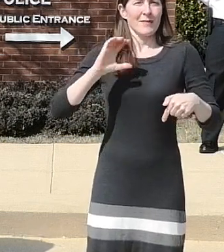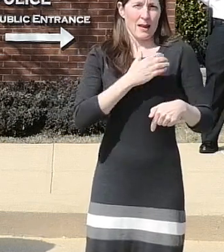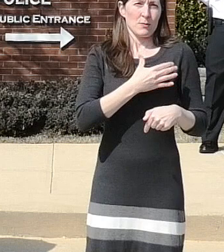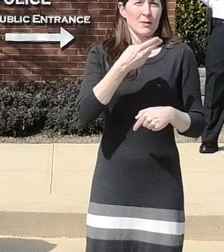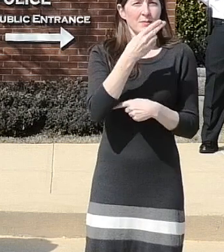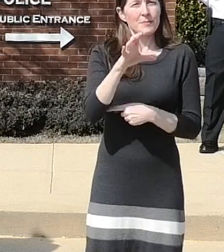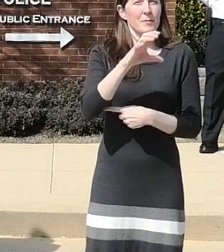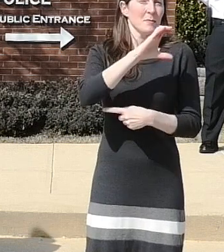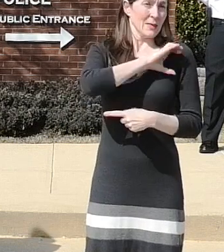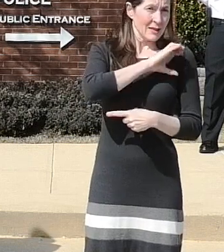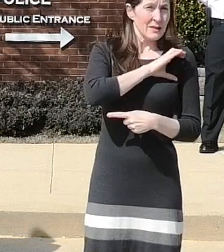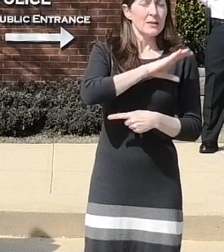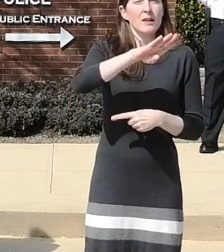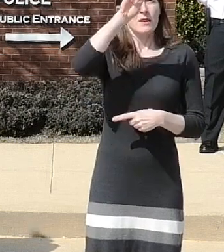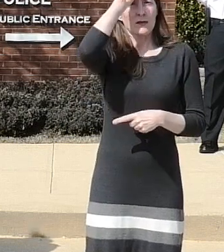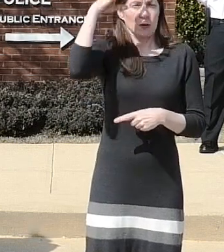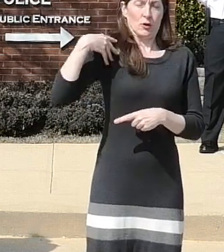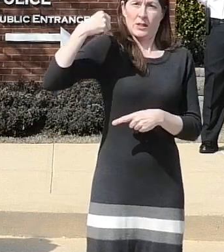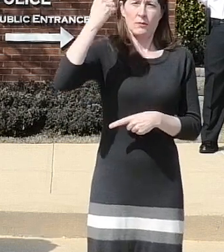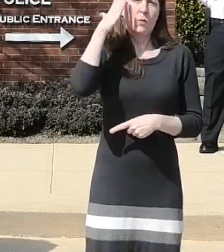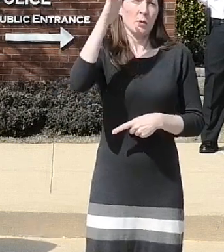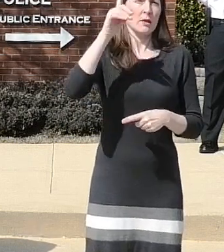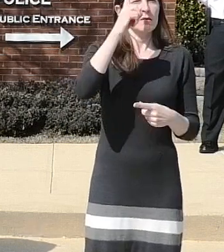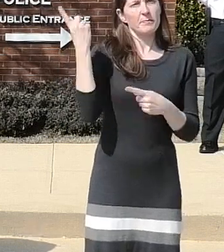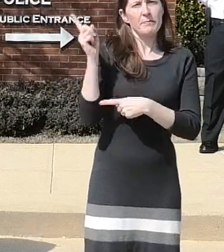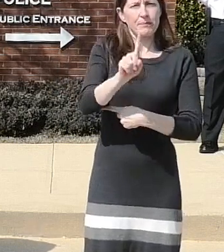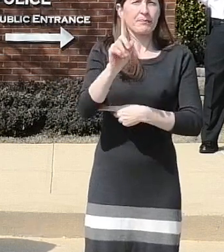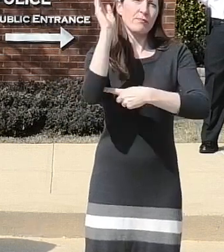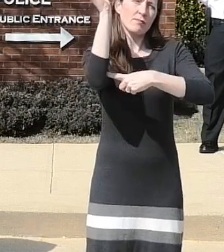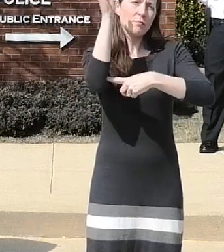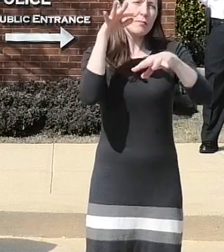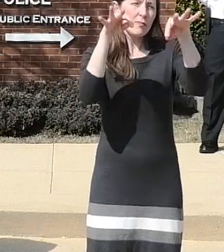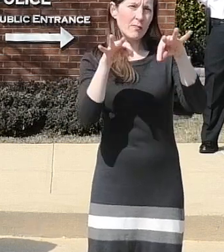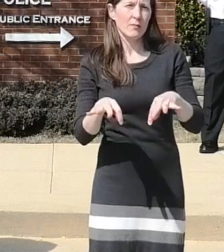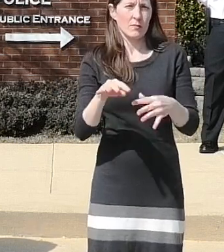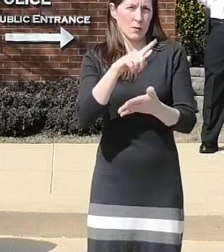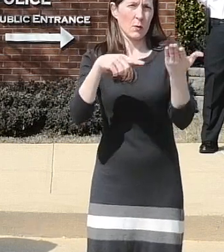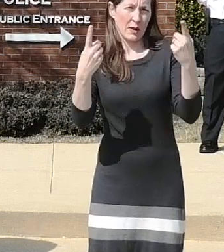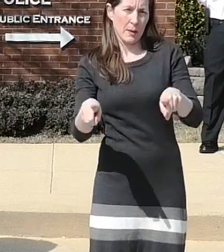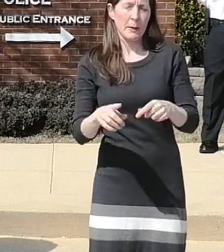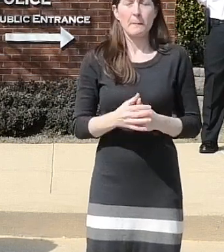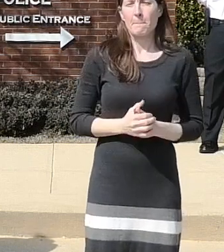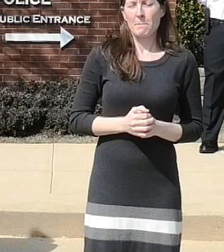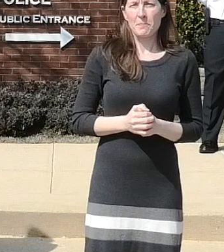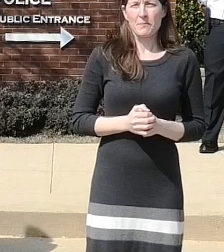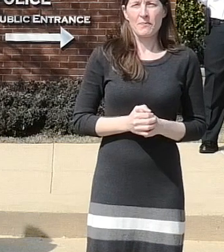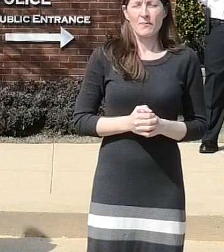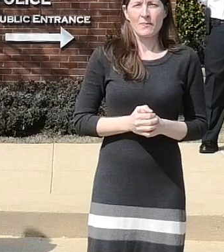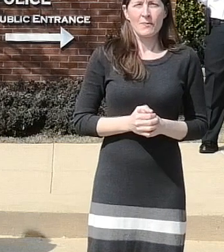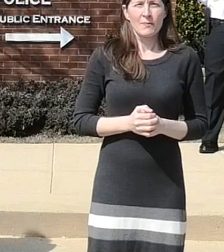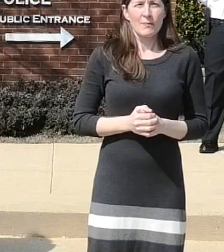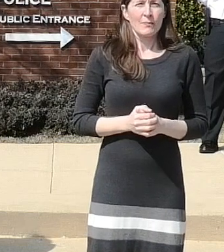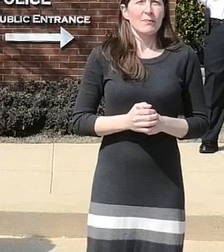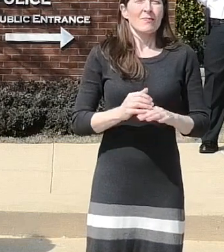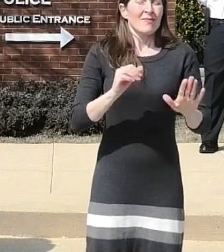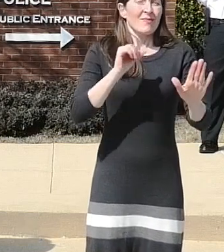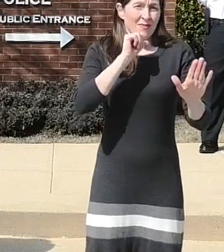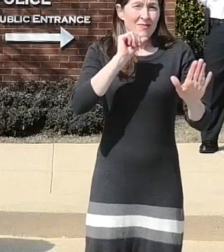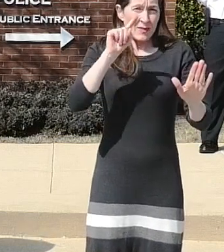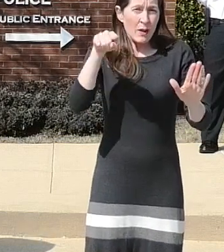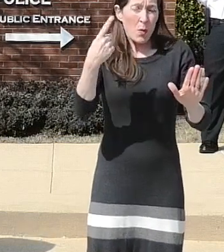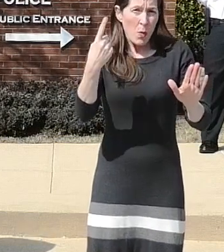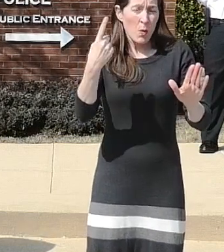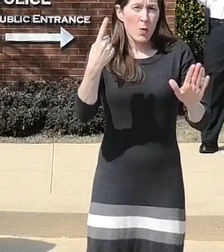chief who will detail what transpired not only were these homes and residents